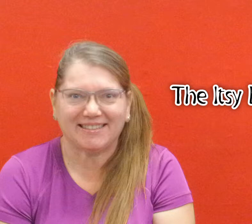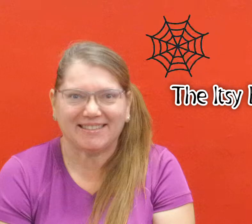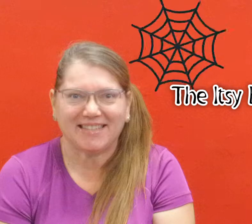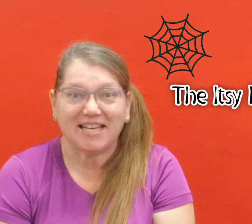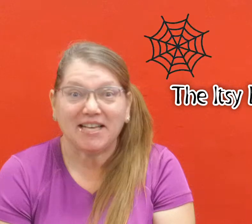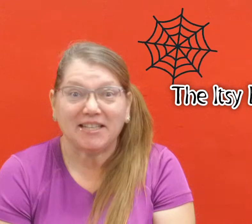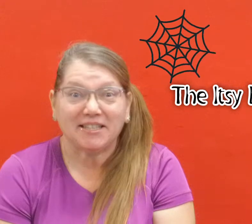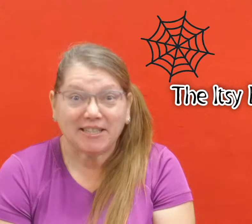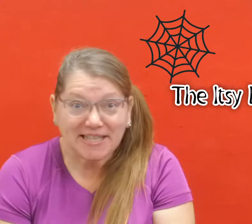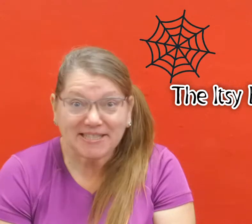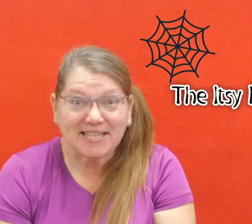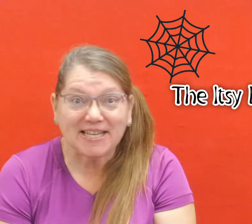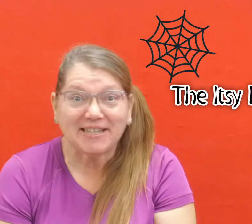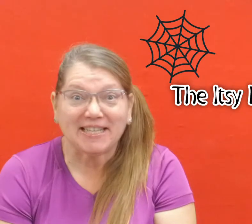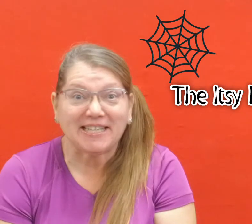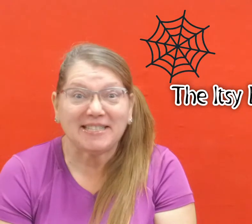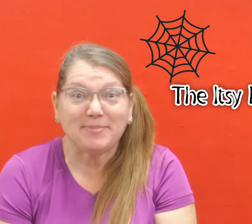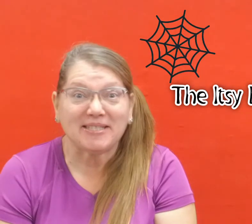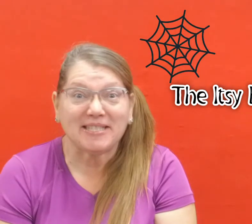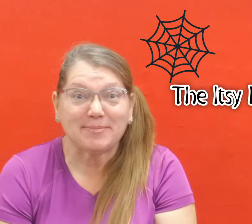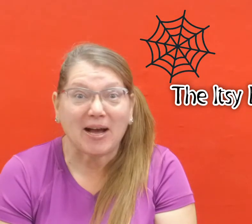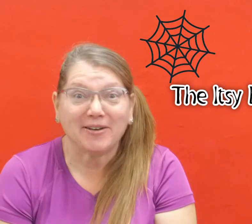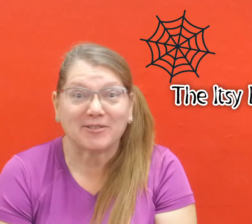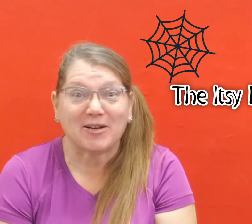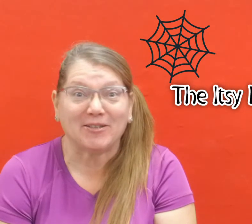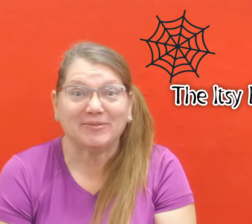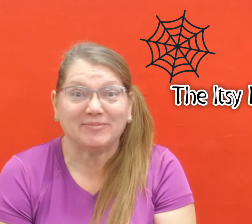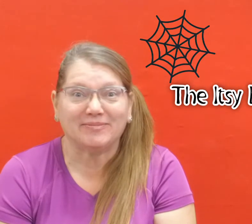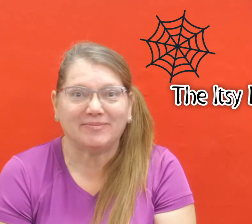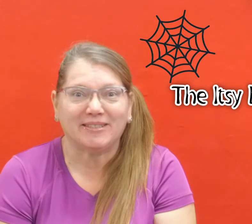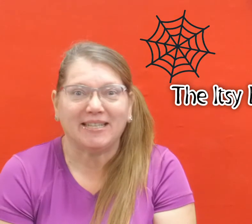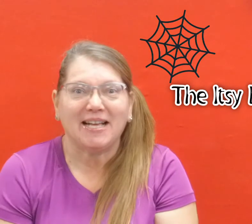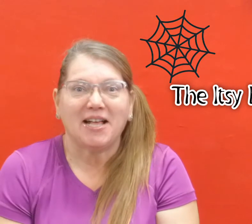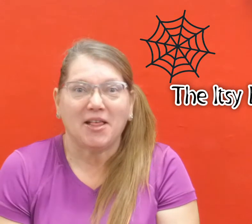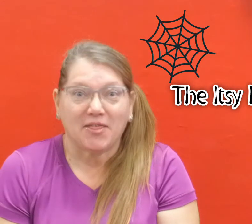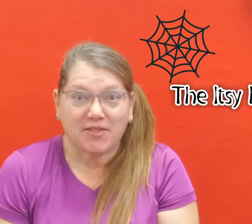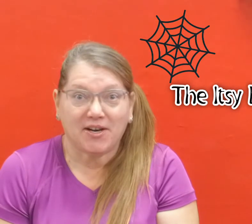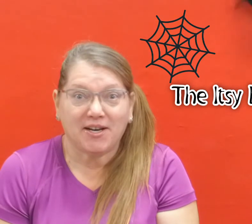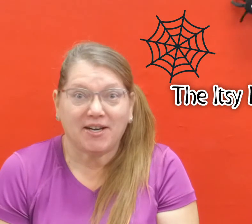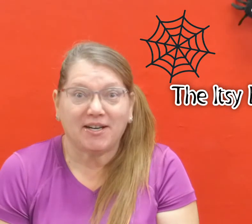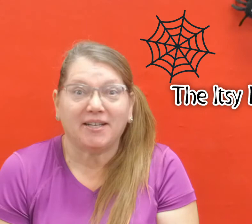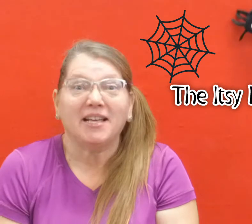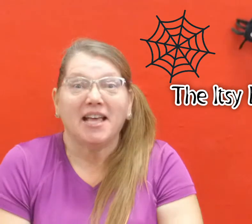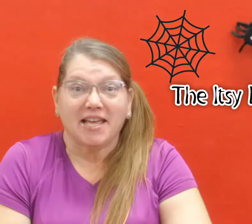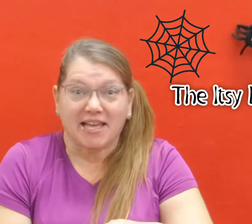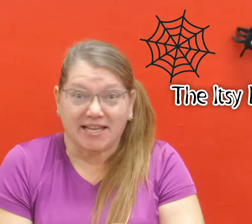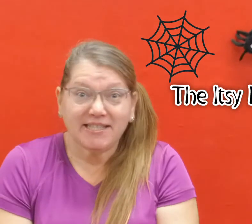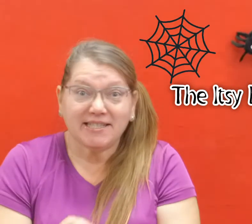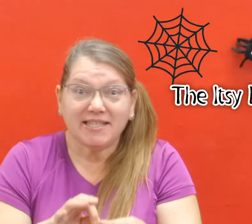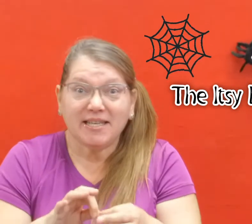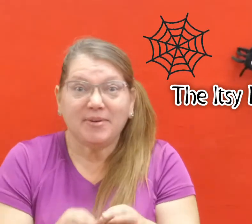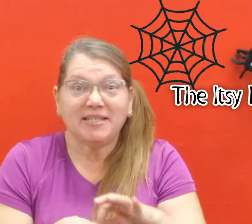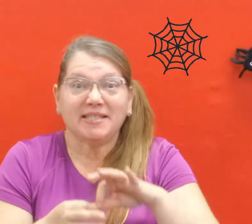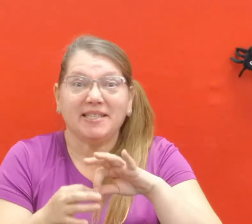Let's sing the Itsy Bitsy Spider song. The itsy bitsy